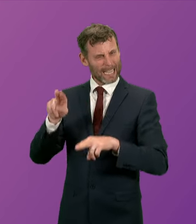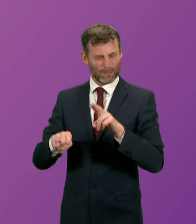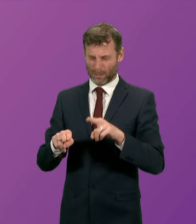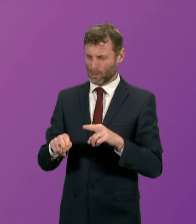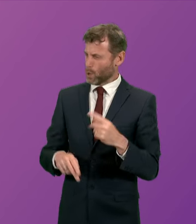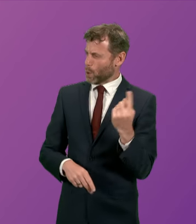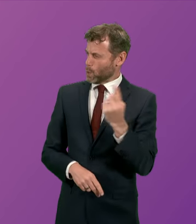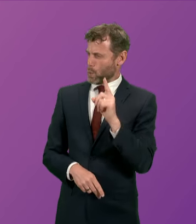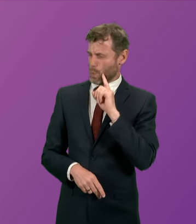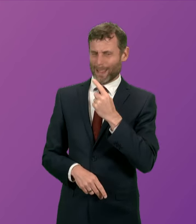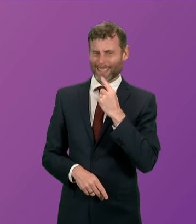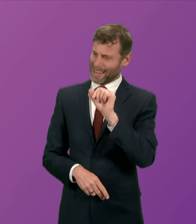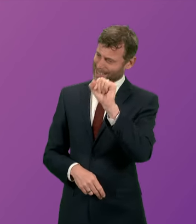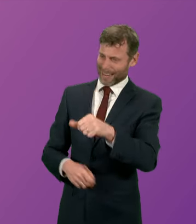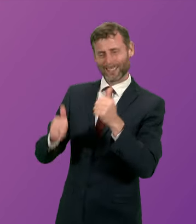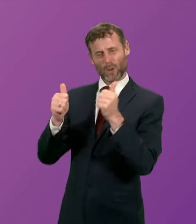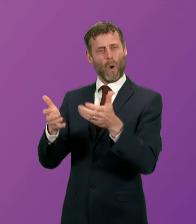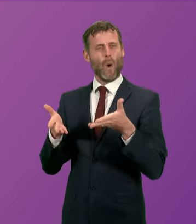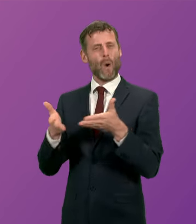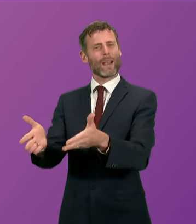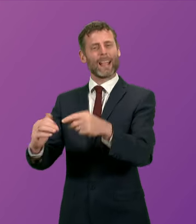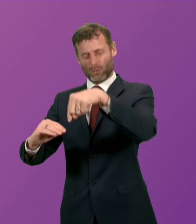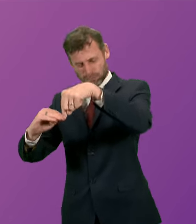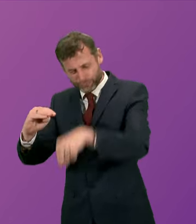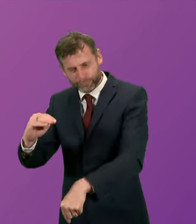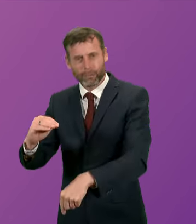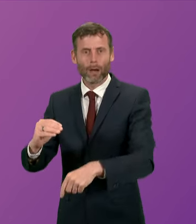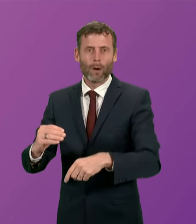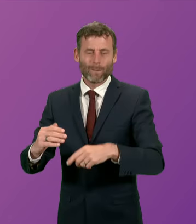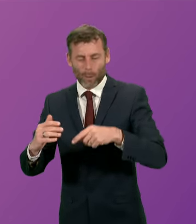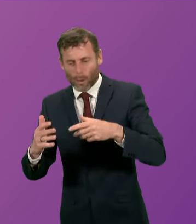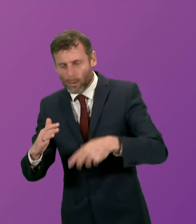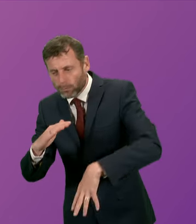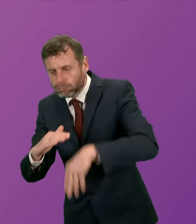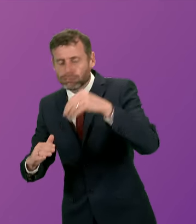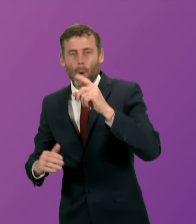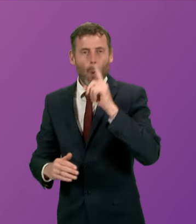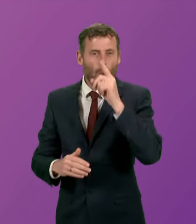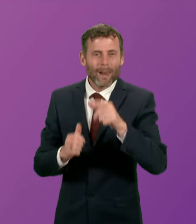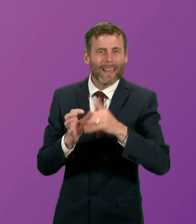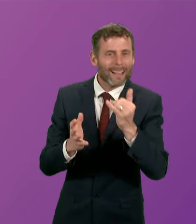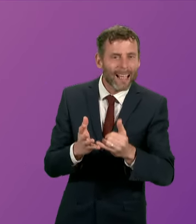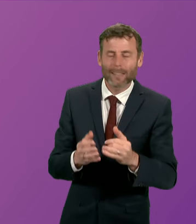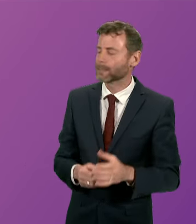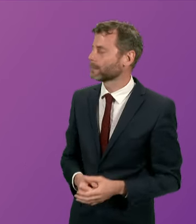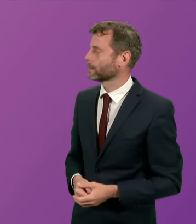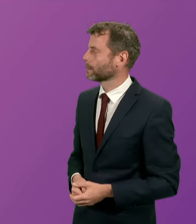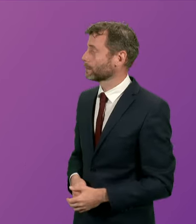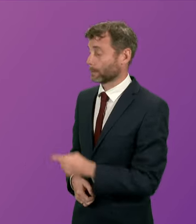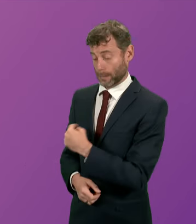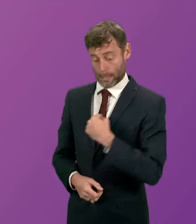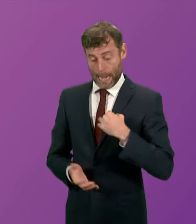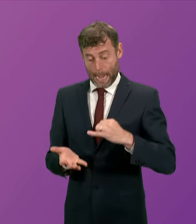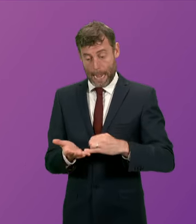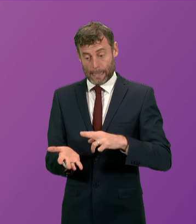in the energy industry say that it is not? First Minister. Sir, it has been the position of